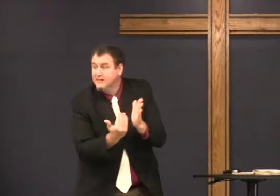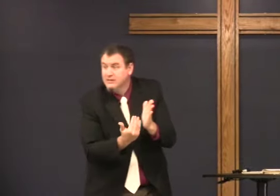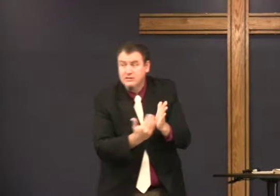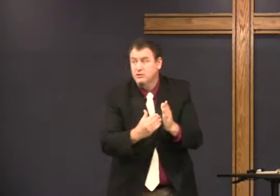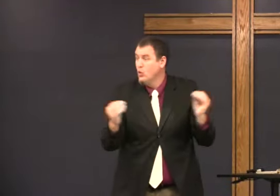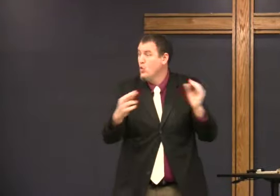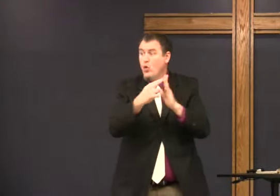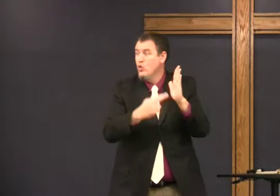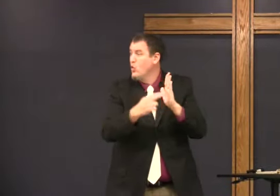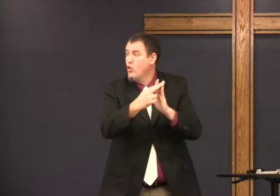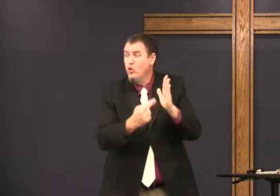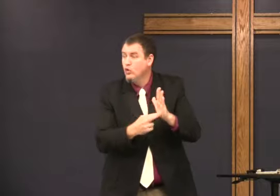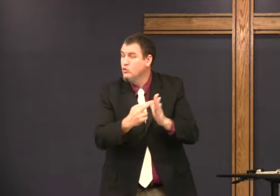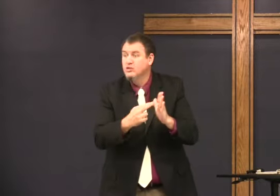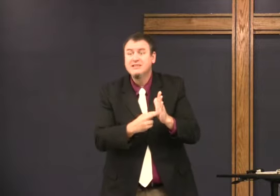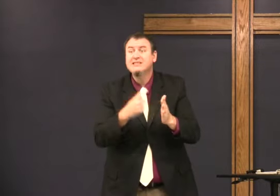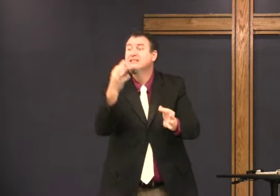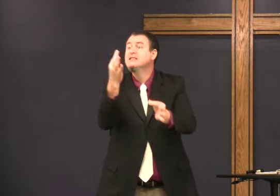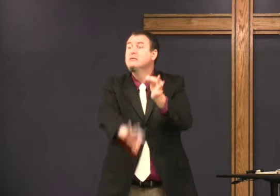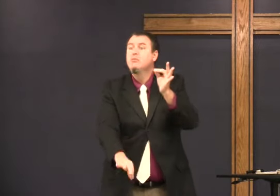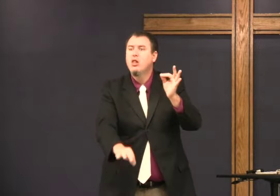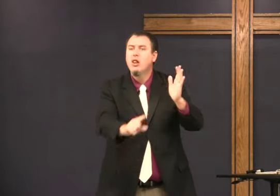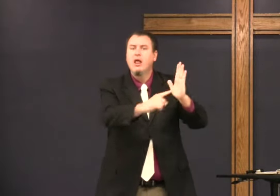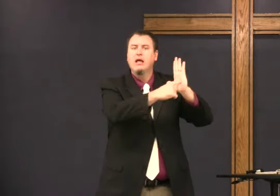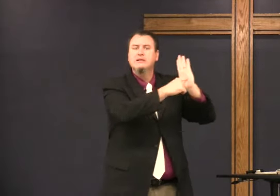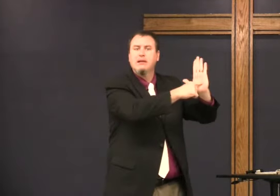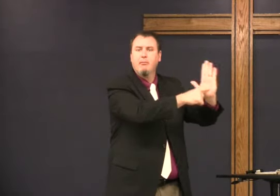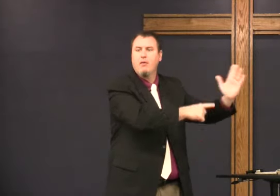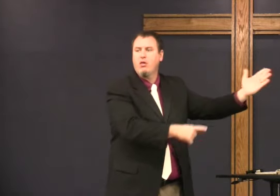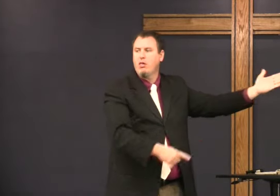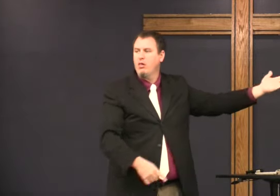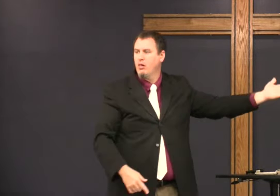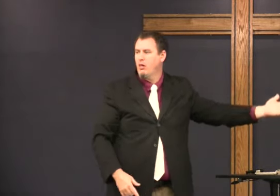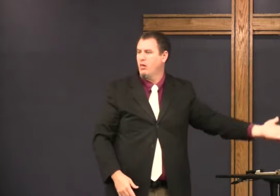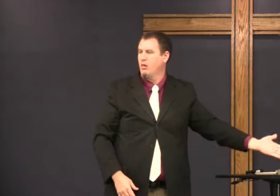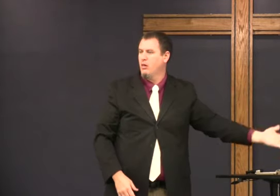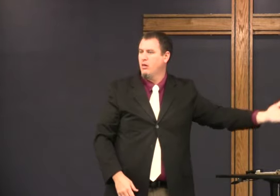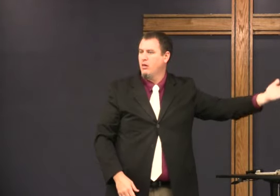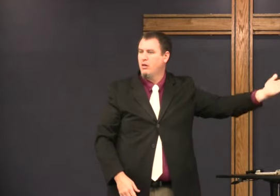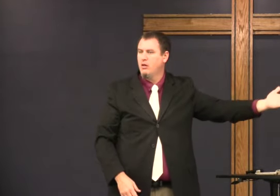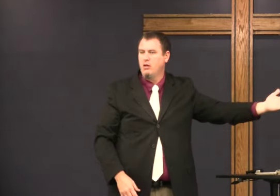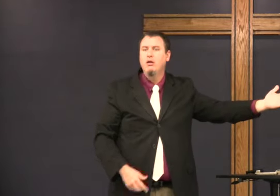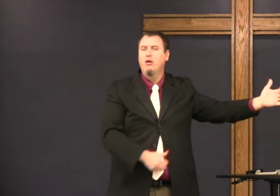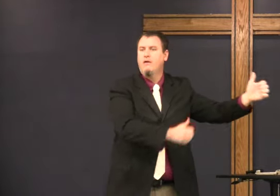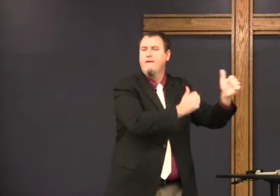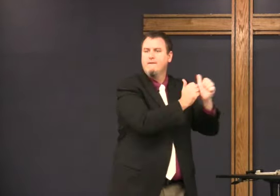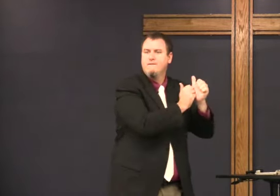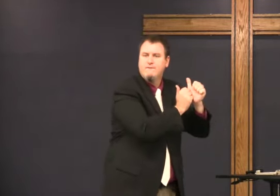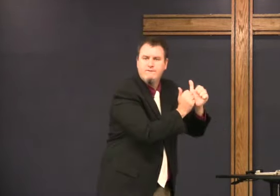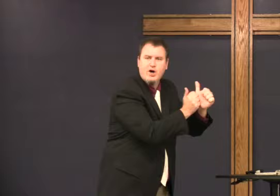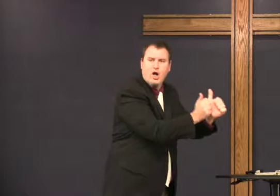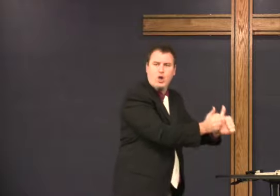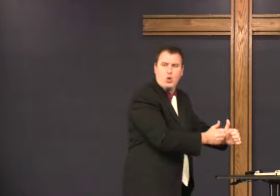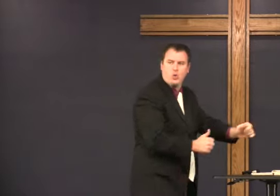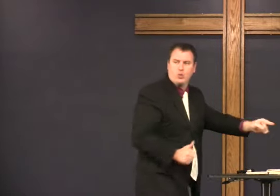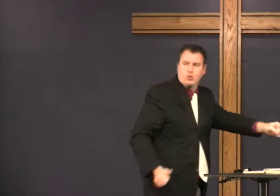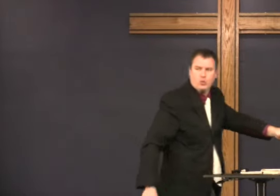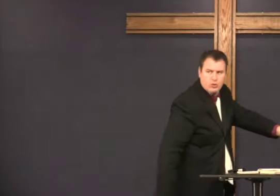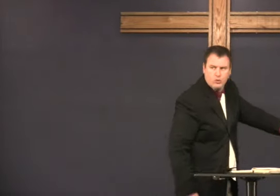He should become more like him. Notice there's no list of rules. Just. Examples. That we follow.